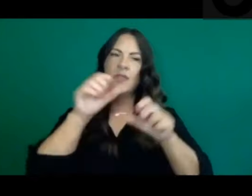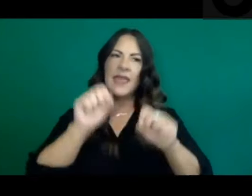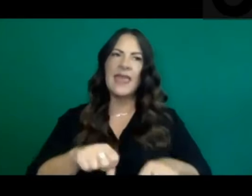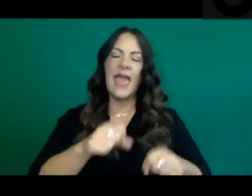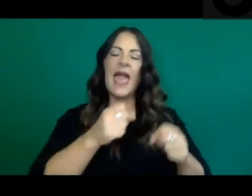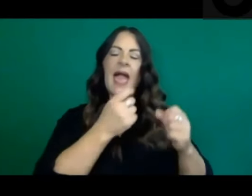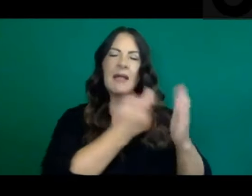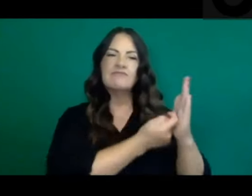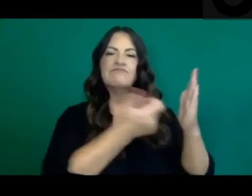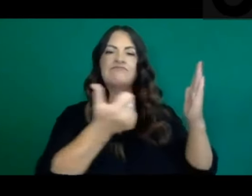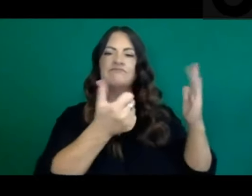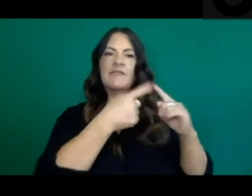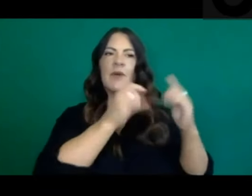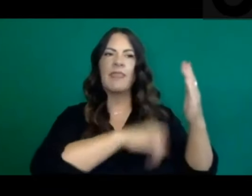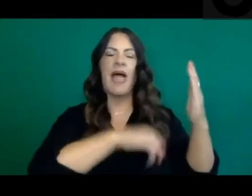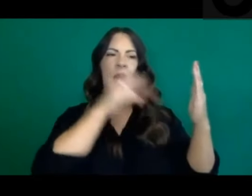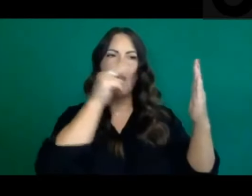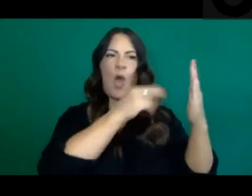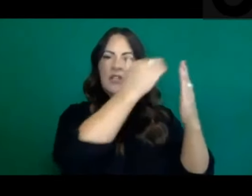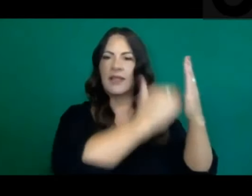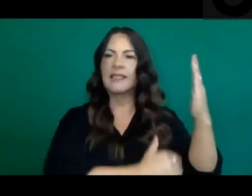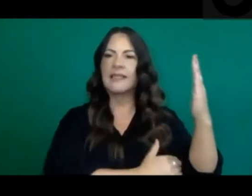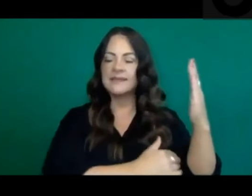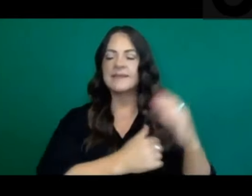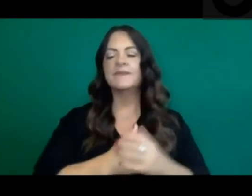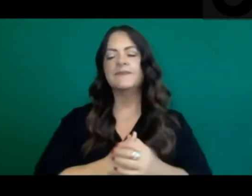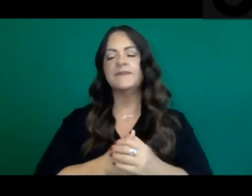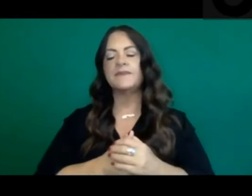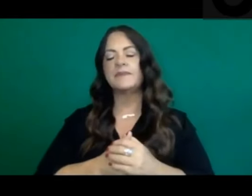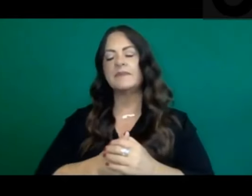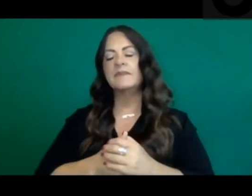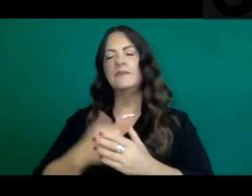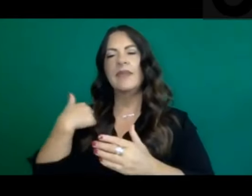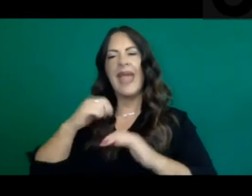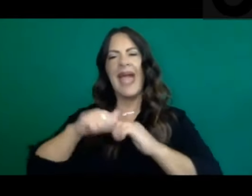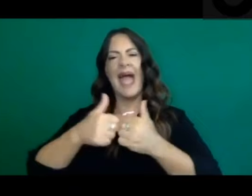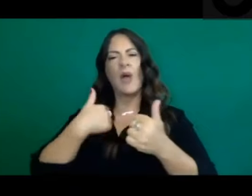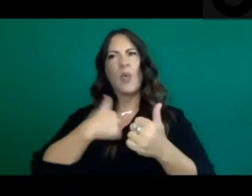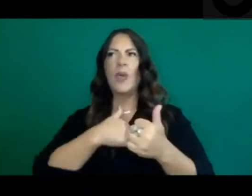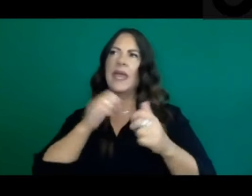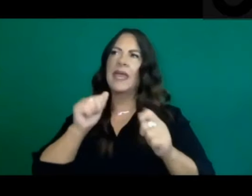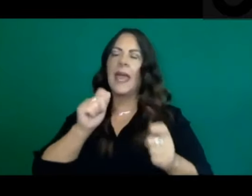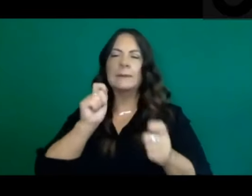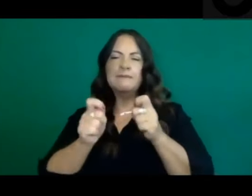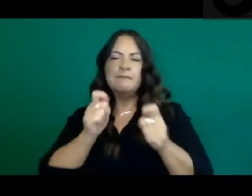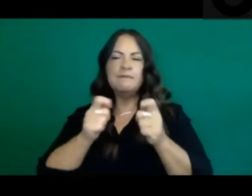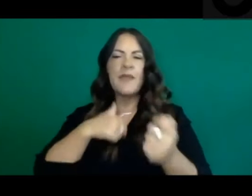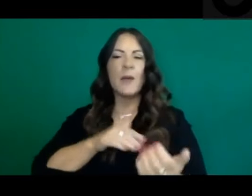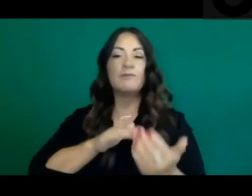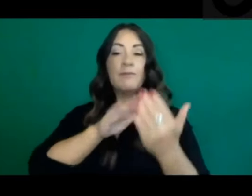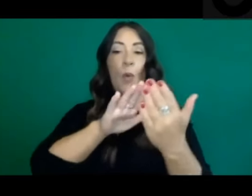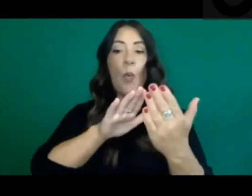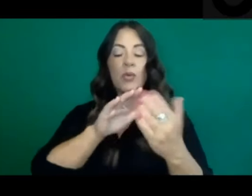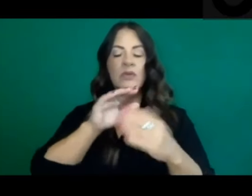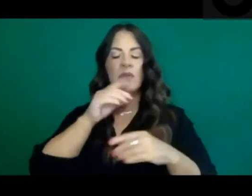terms of our look at refining our approach to data monitoring,